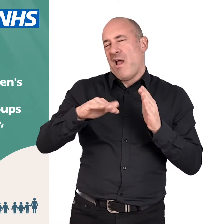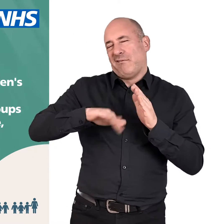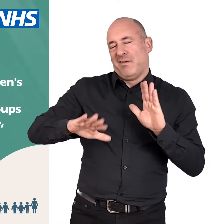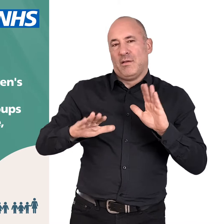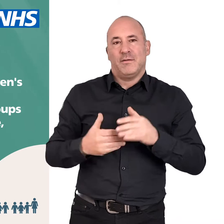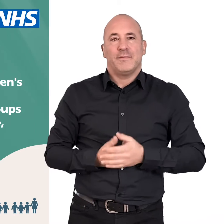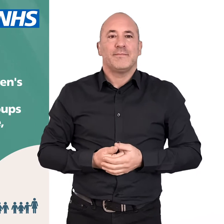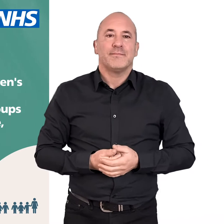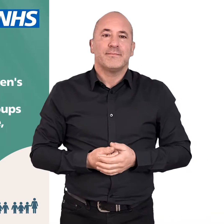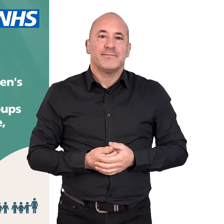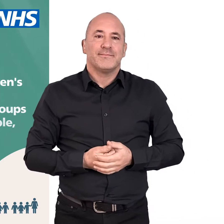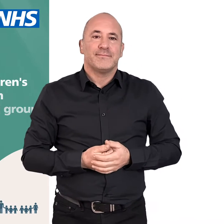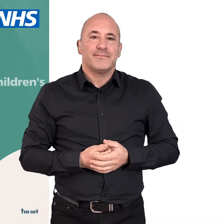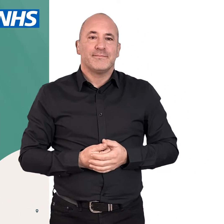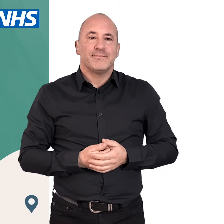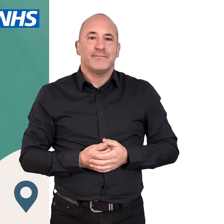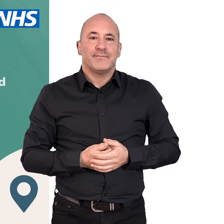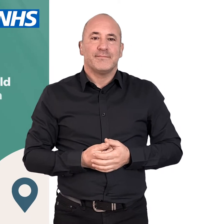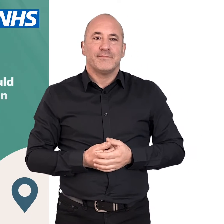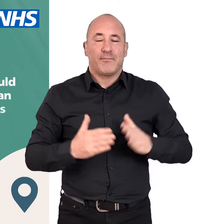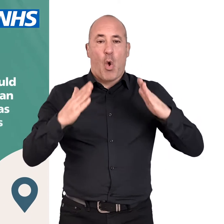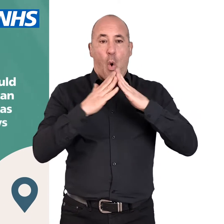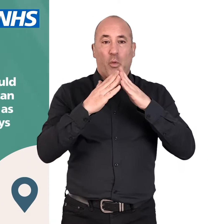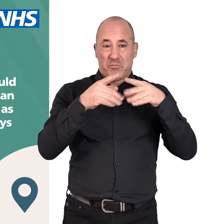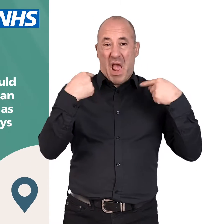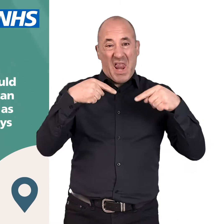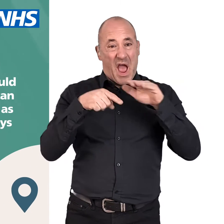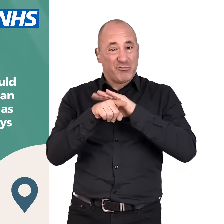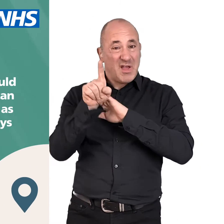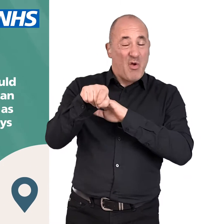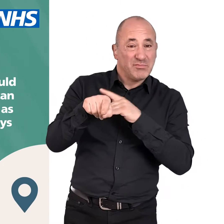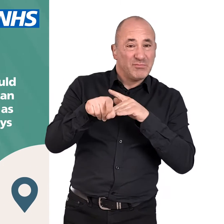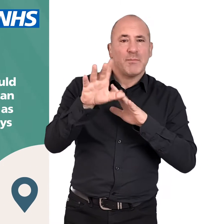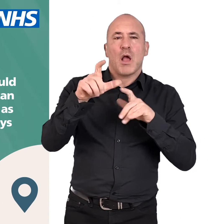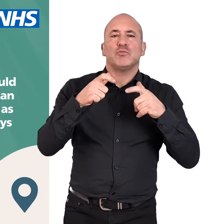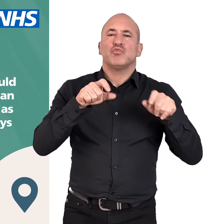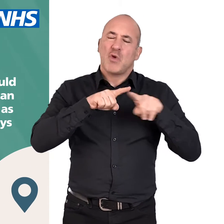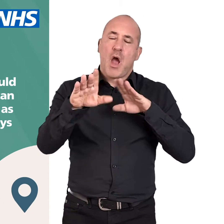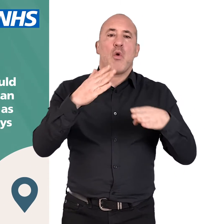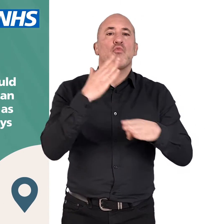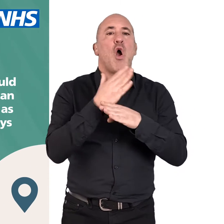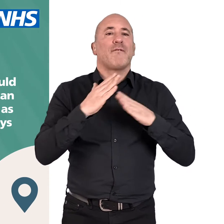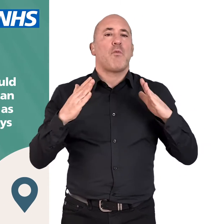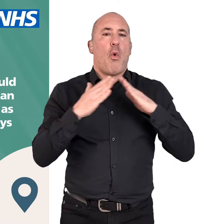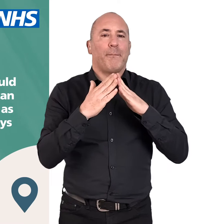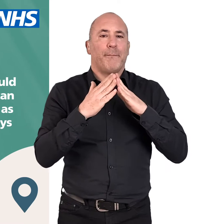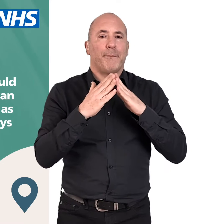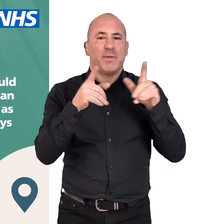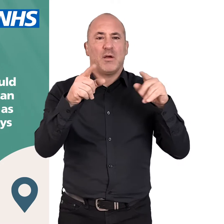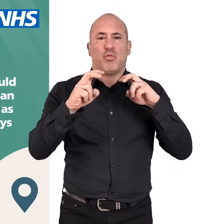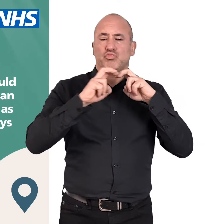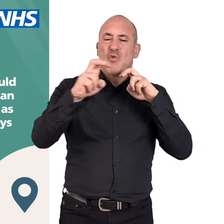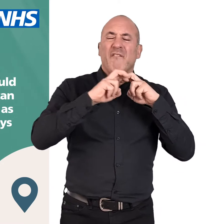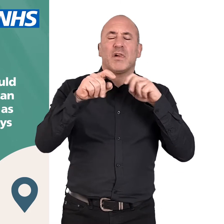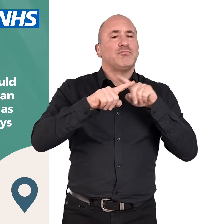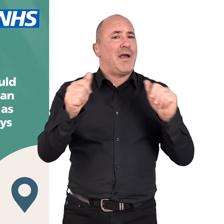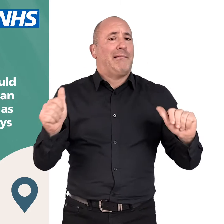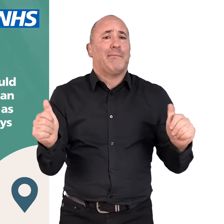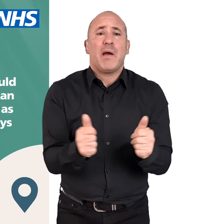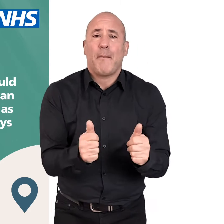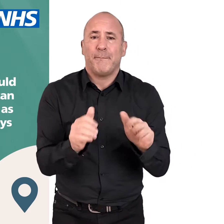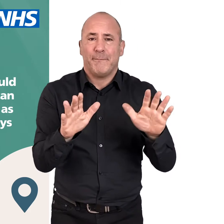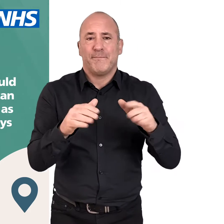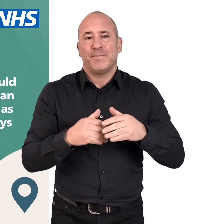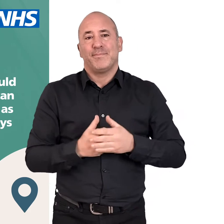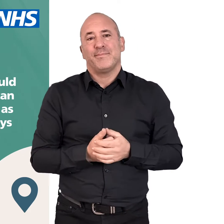excluding under fives. You can leave home, but should still work from home if you can, and minimise travel as